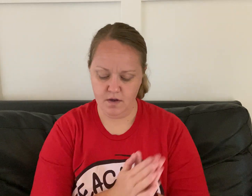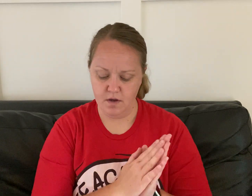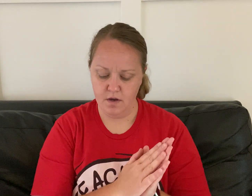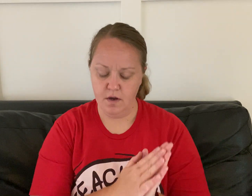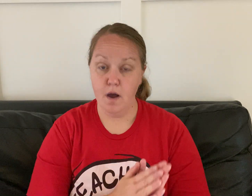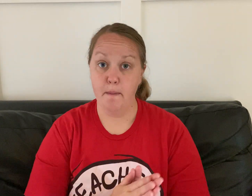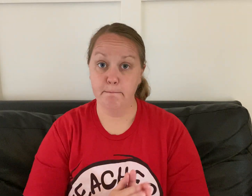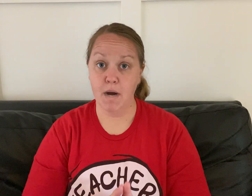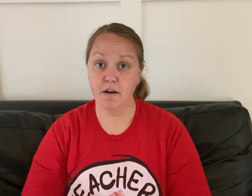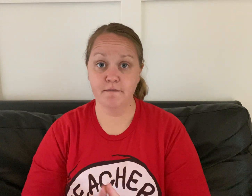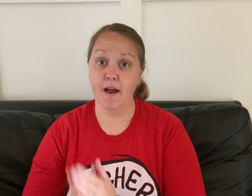modify